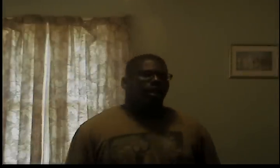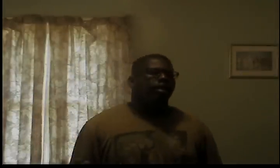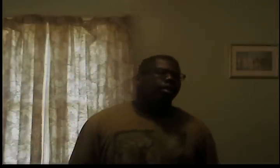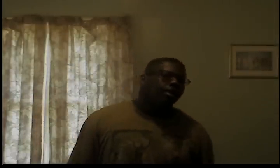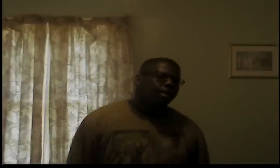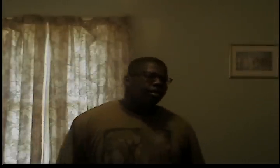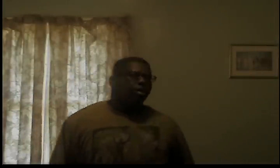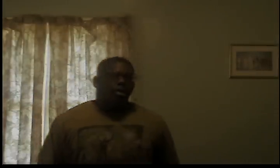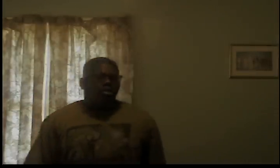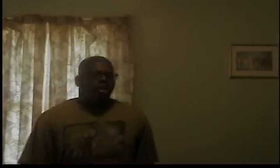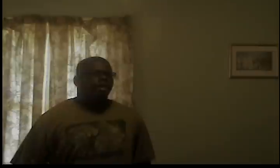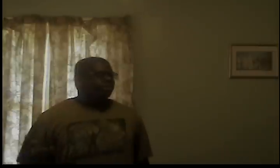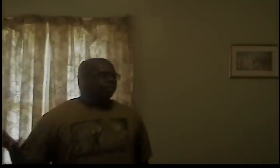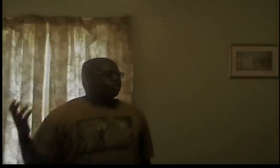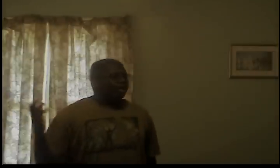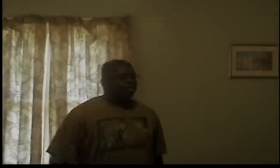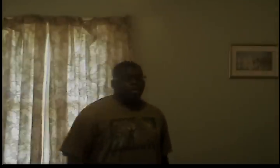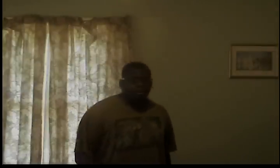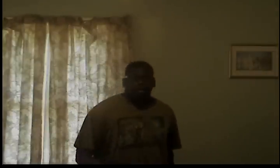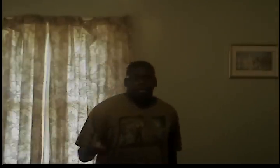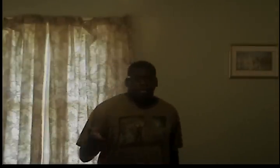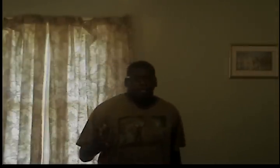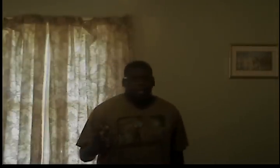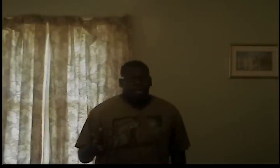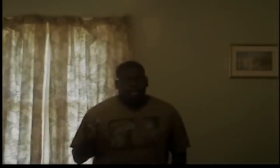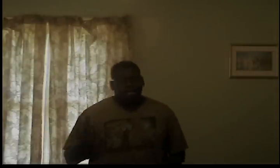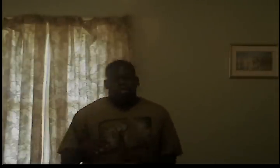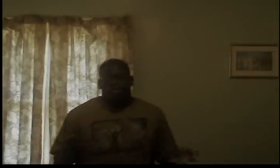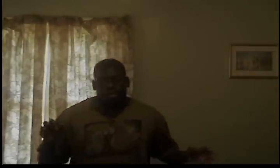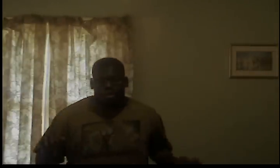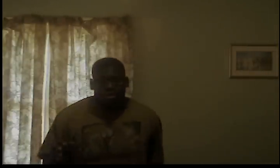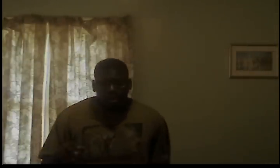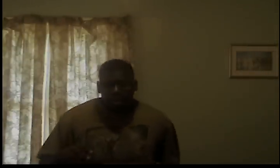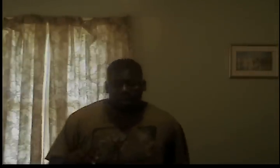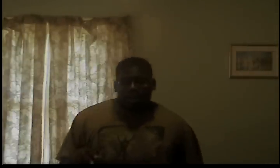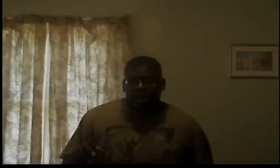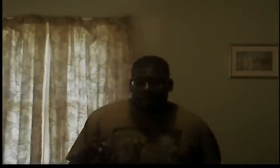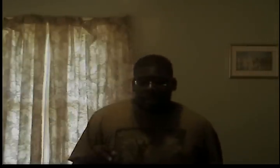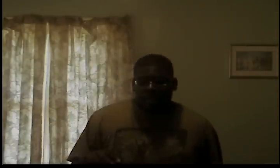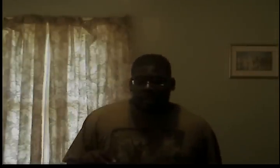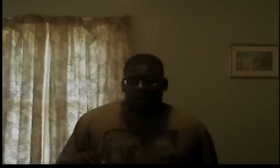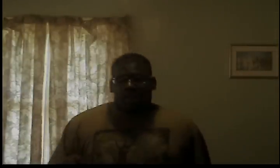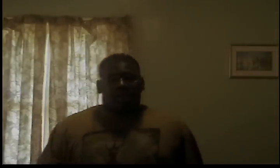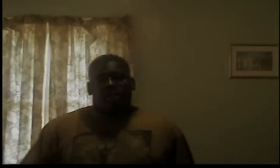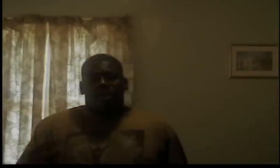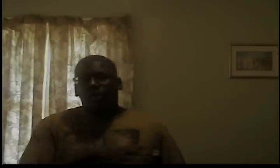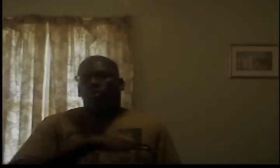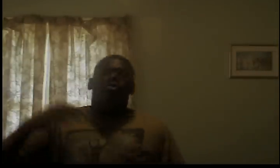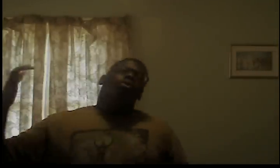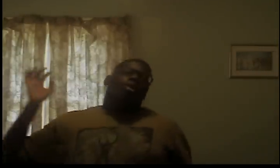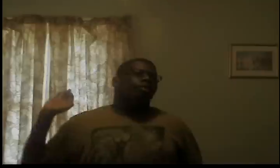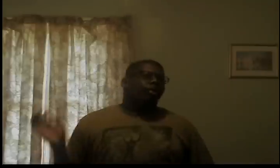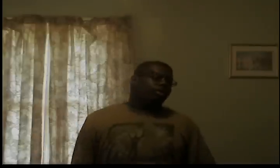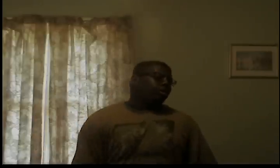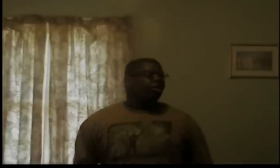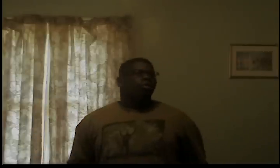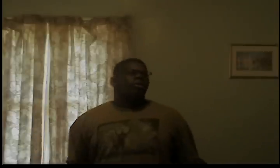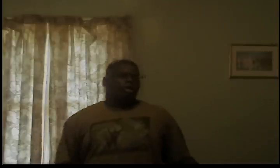care they don't care as much as your high school I'll promise you that right now they don't give a shit no rules there are virtually no rules in